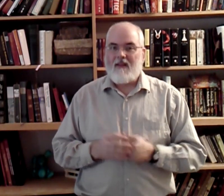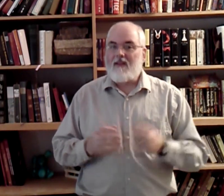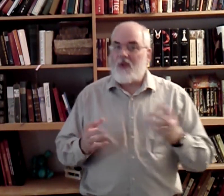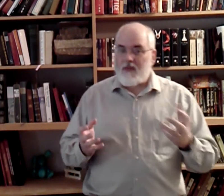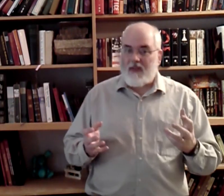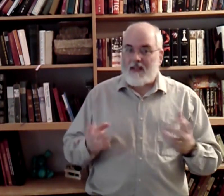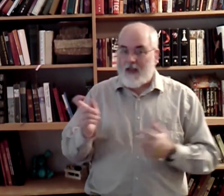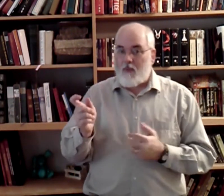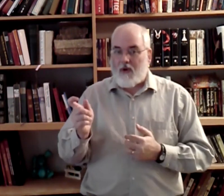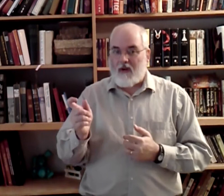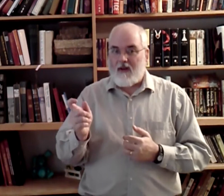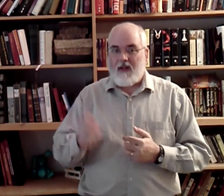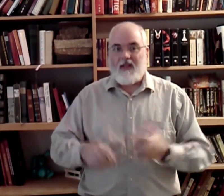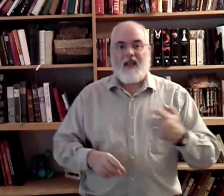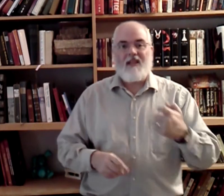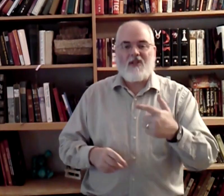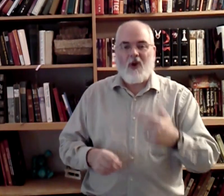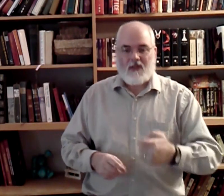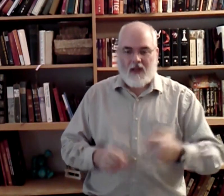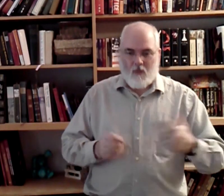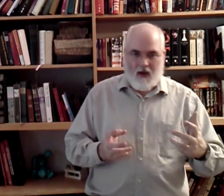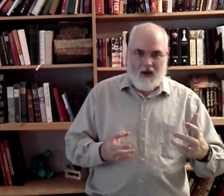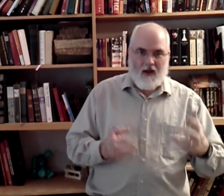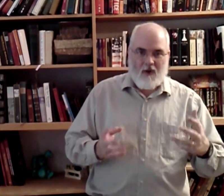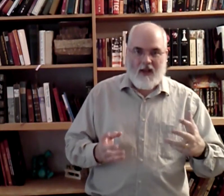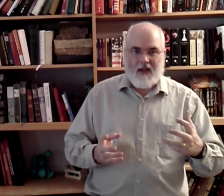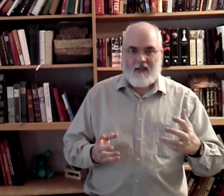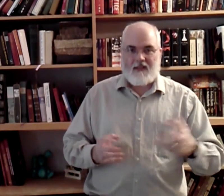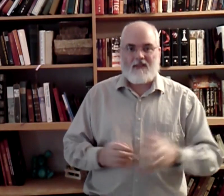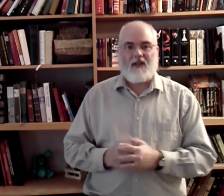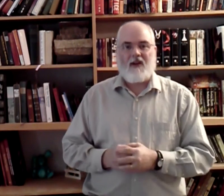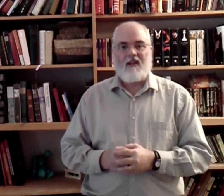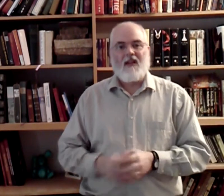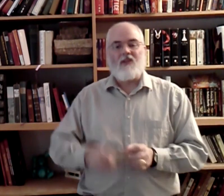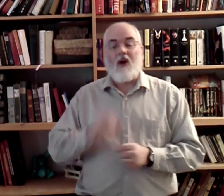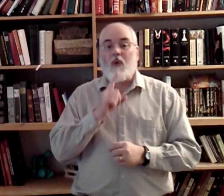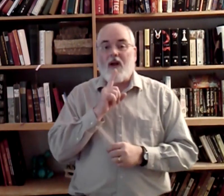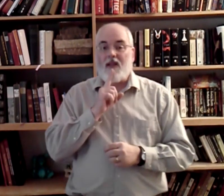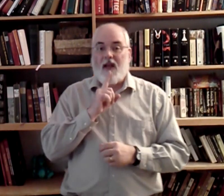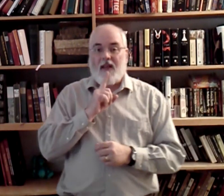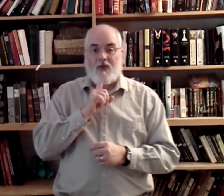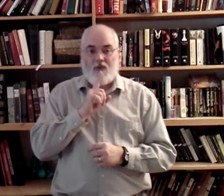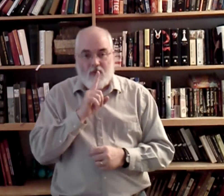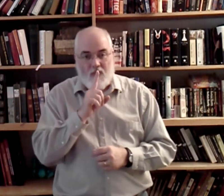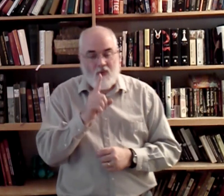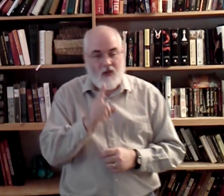Two different things. Same word. Tis so is like, wow, that is. Alright? So, we're going to sign that as, truly